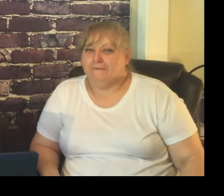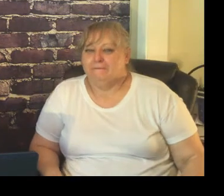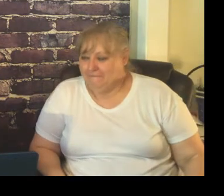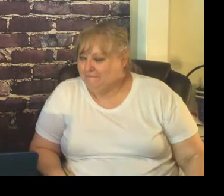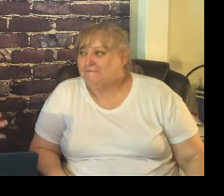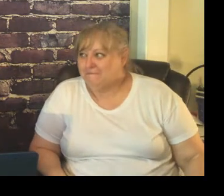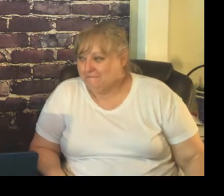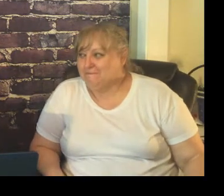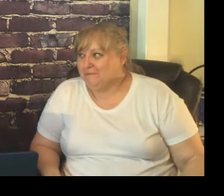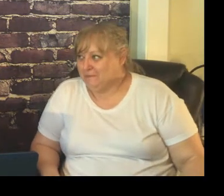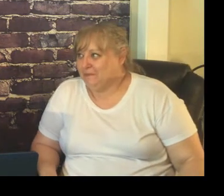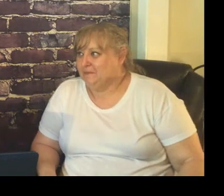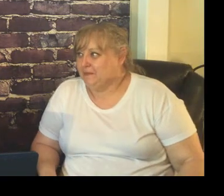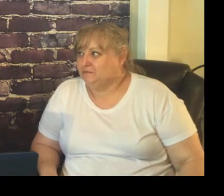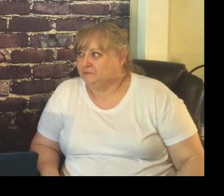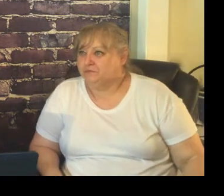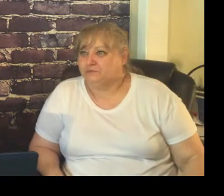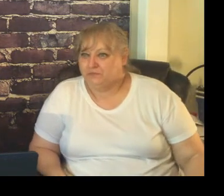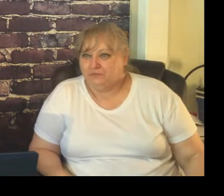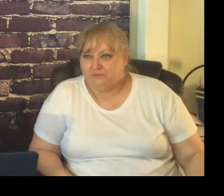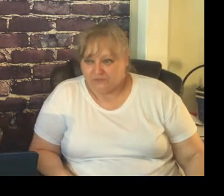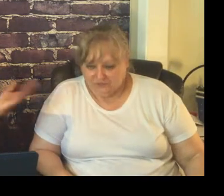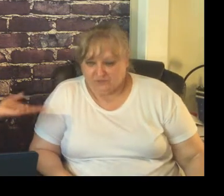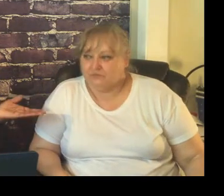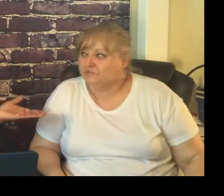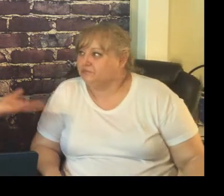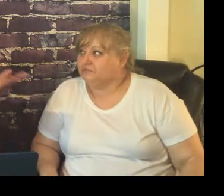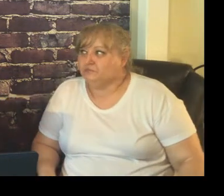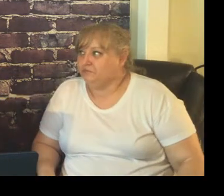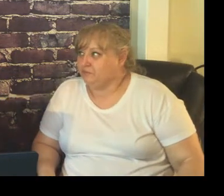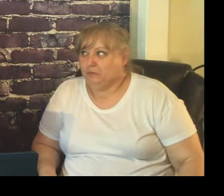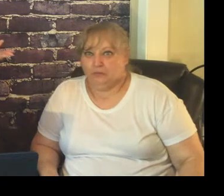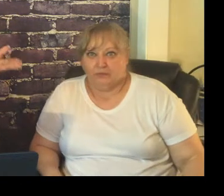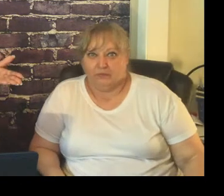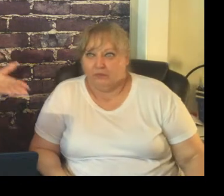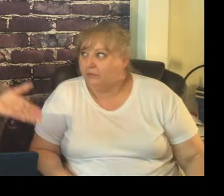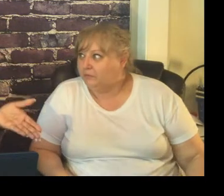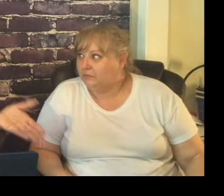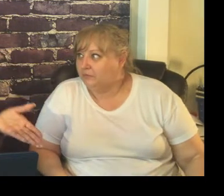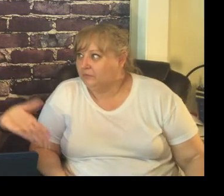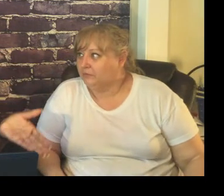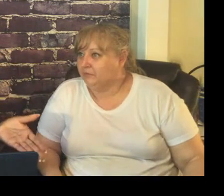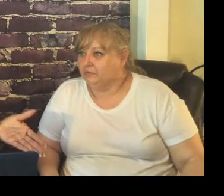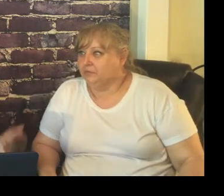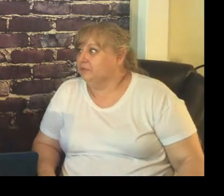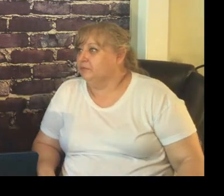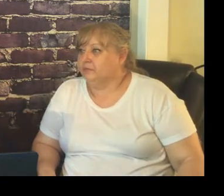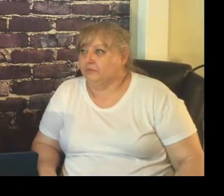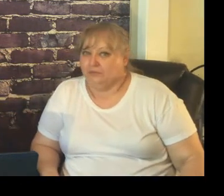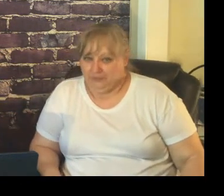of those things prepared what do they do when they first come in the room like she said do we put our book bags in the coat closet do we put it on the back of the